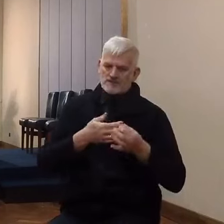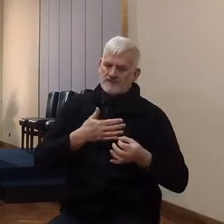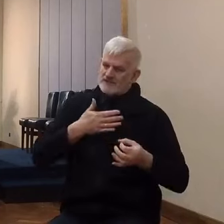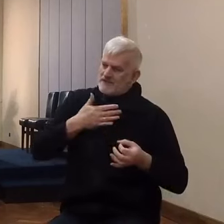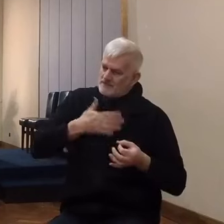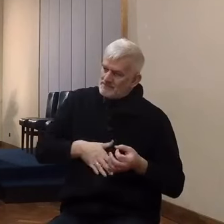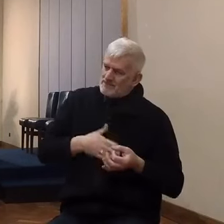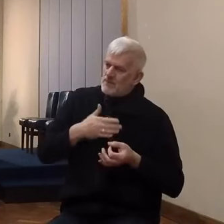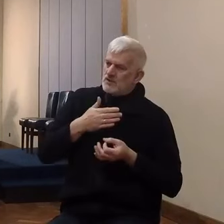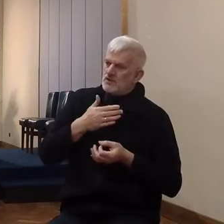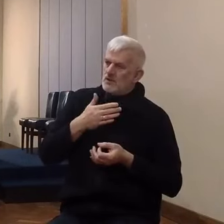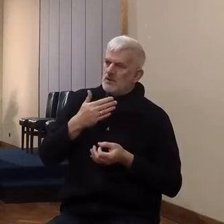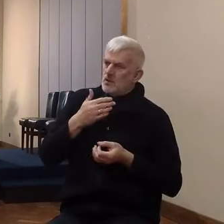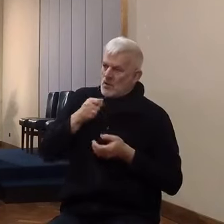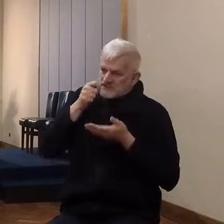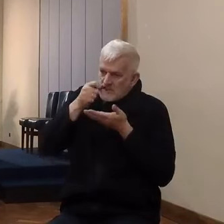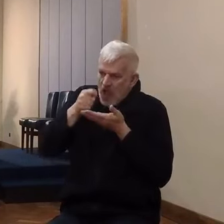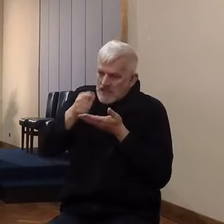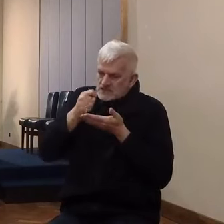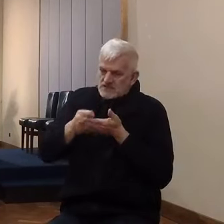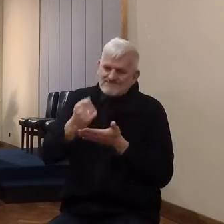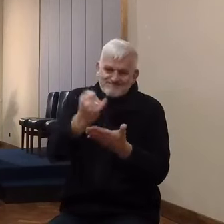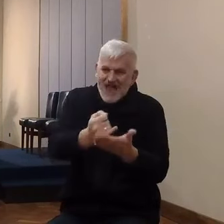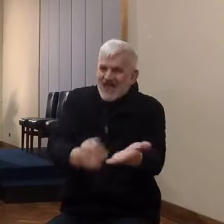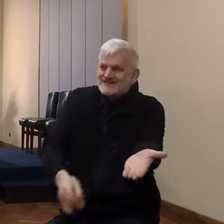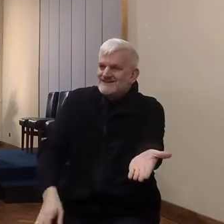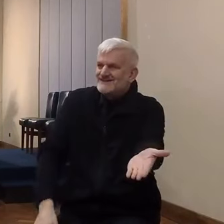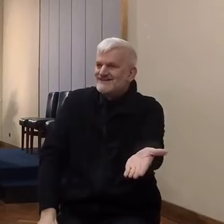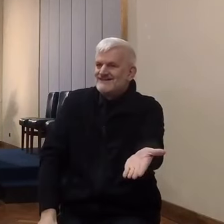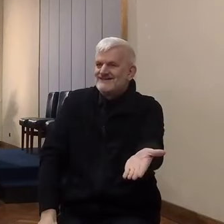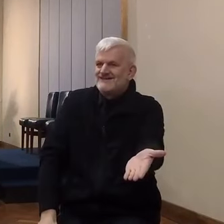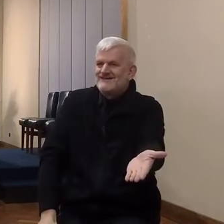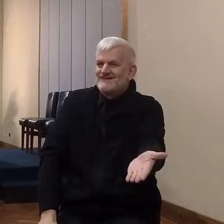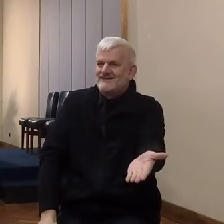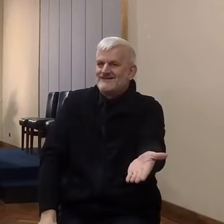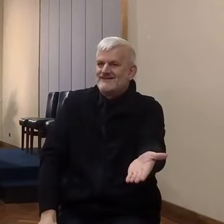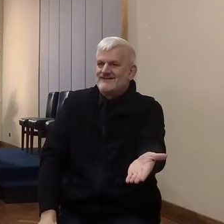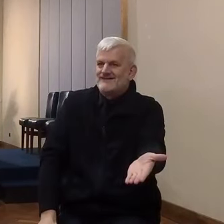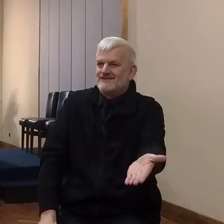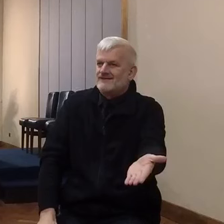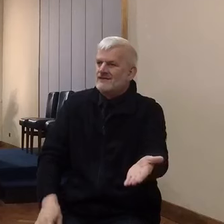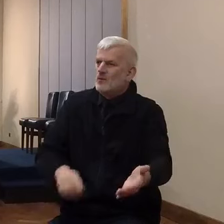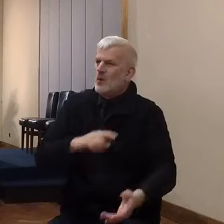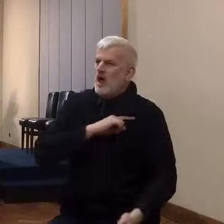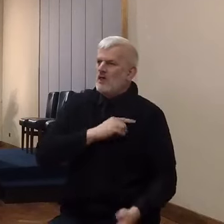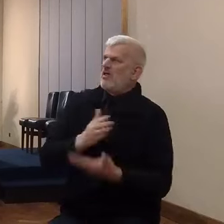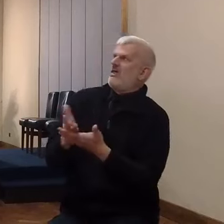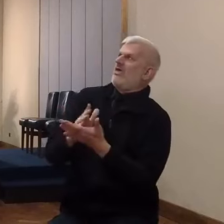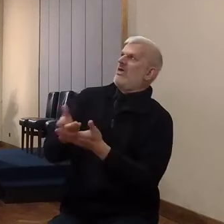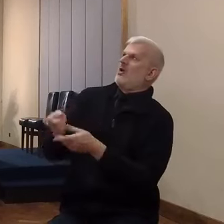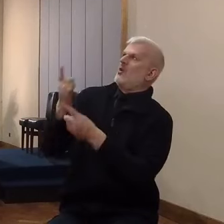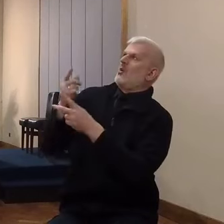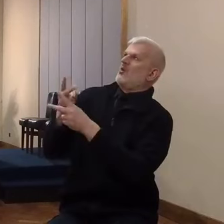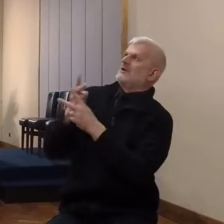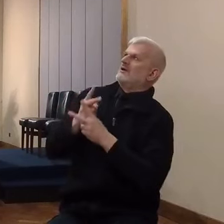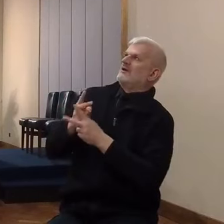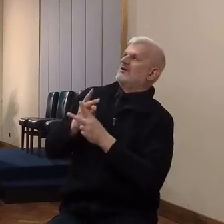clouding, firing, pillar, but they didn't trust that mode of guidance. And they determined